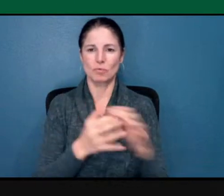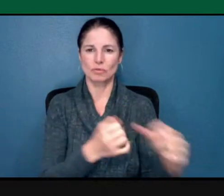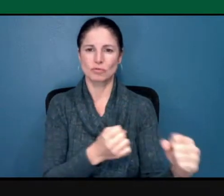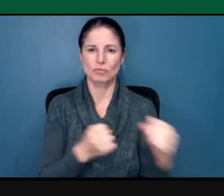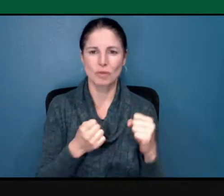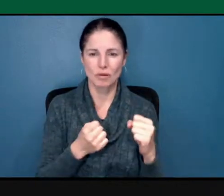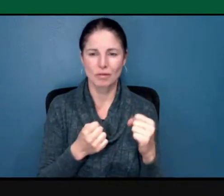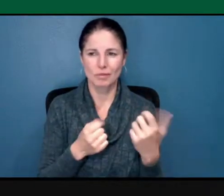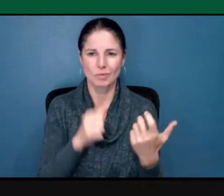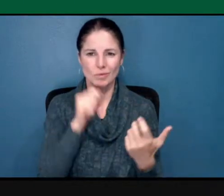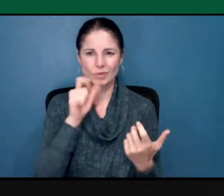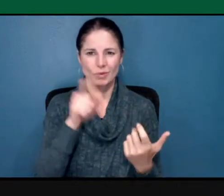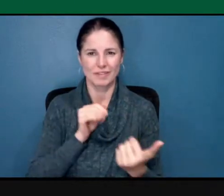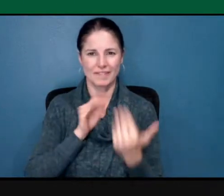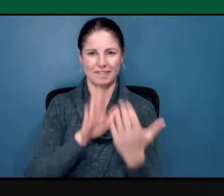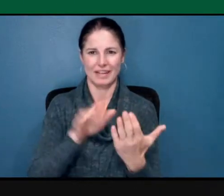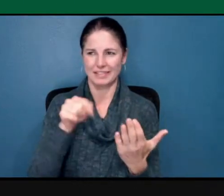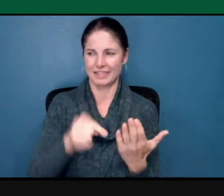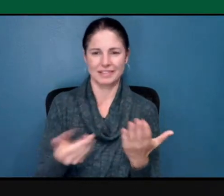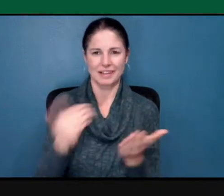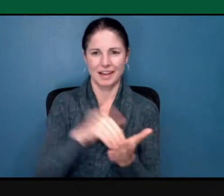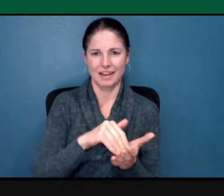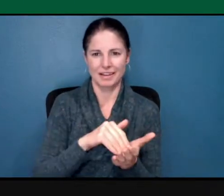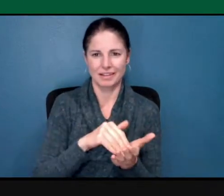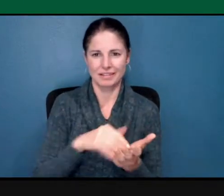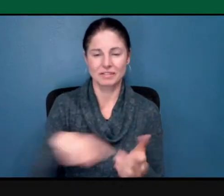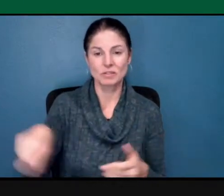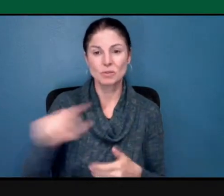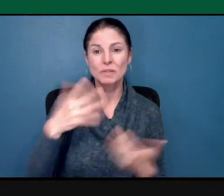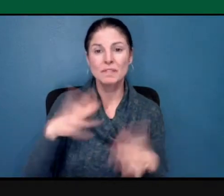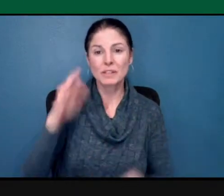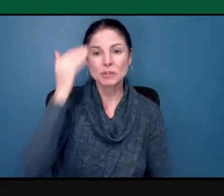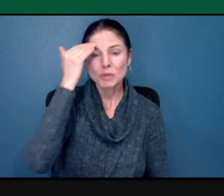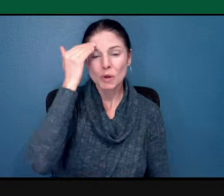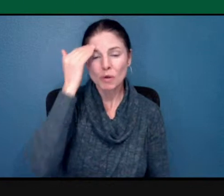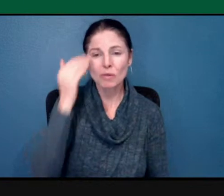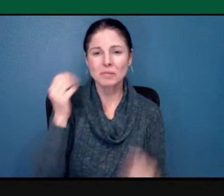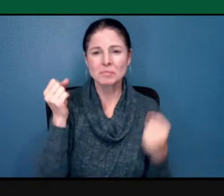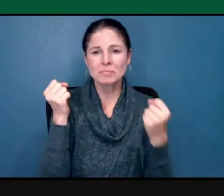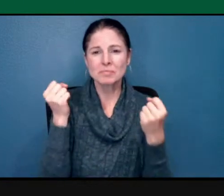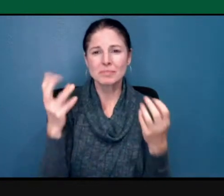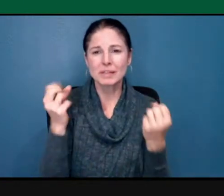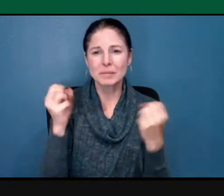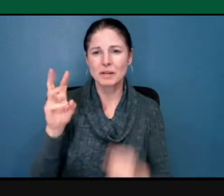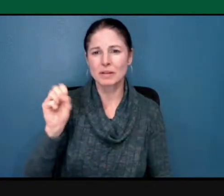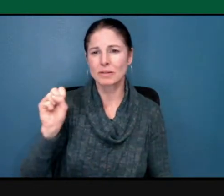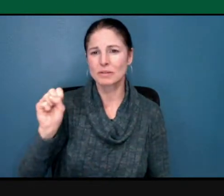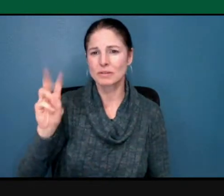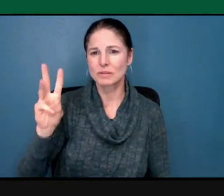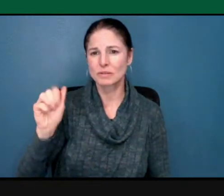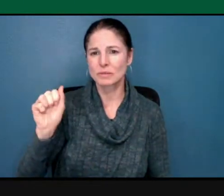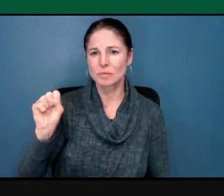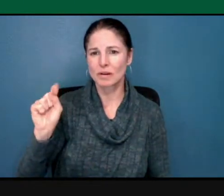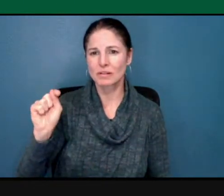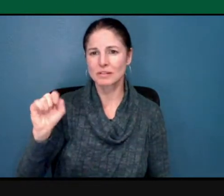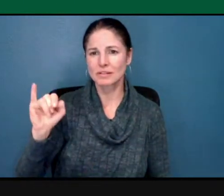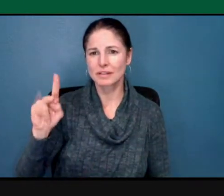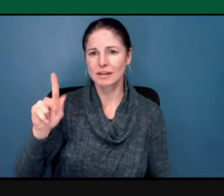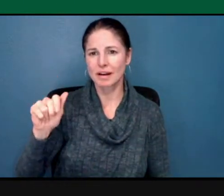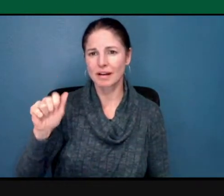multiple swastikas were found on our campus and just outside of our campus.